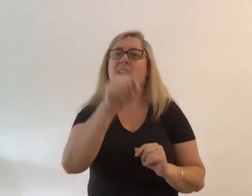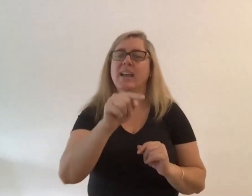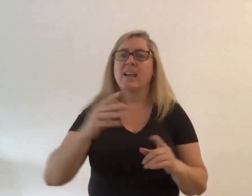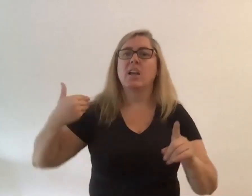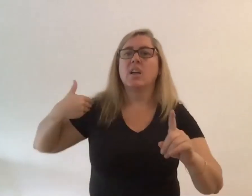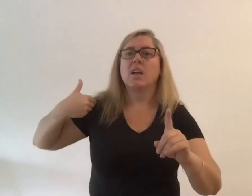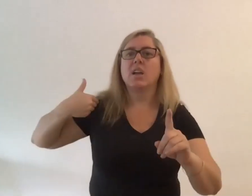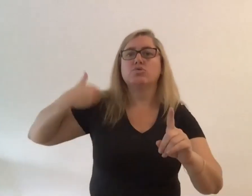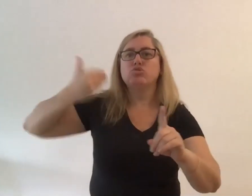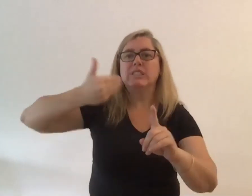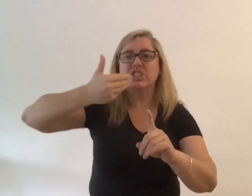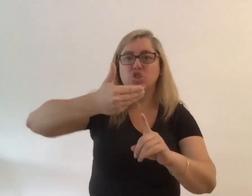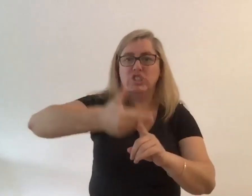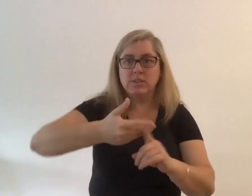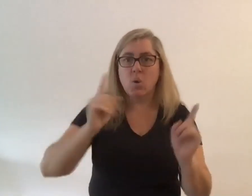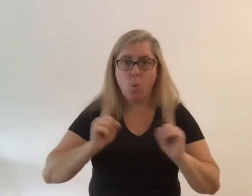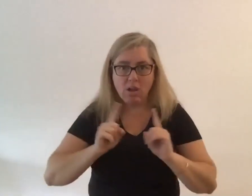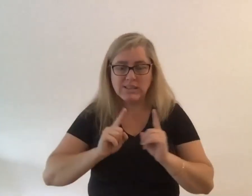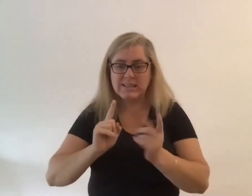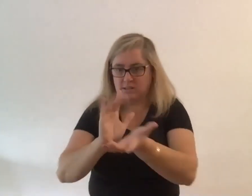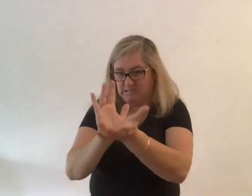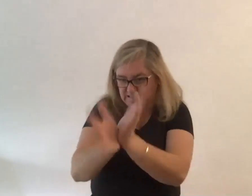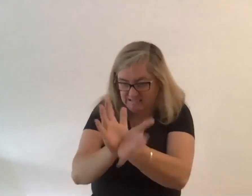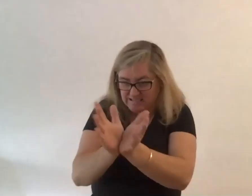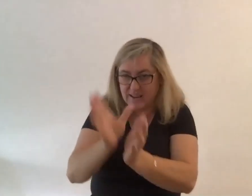that's brilliant